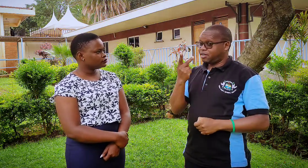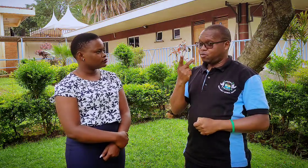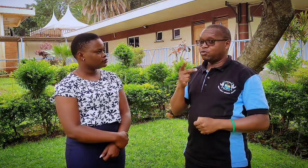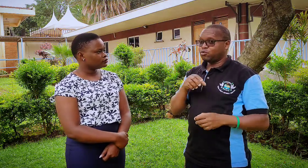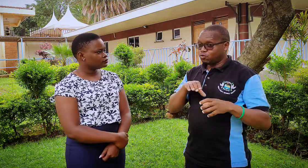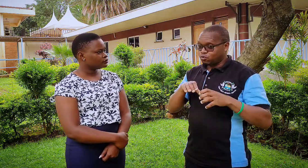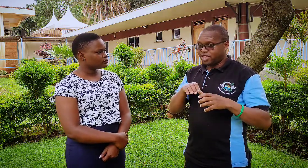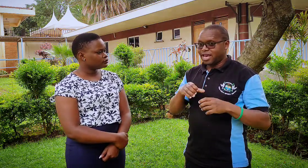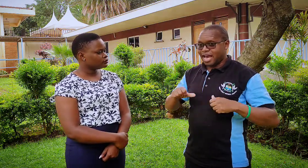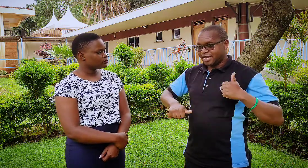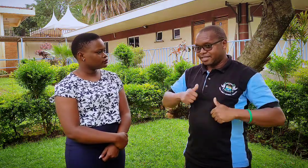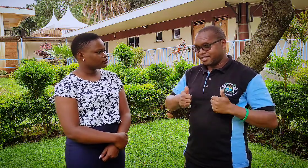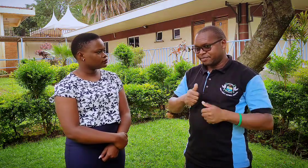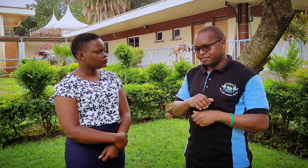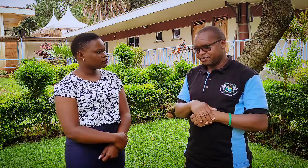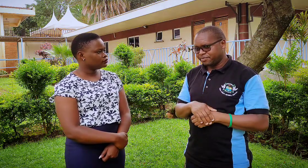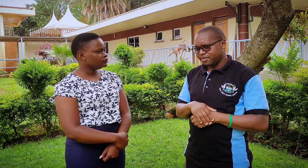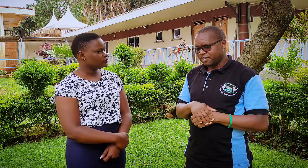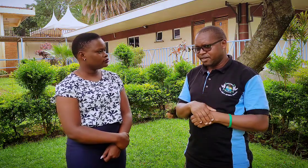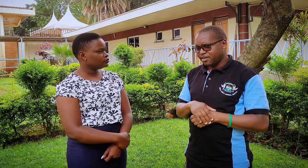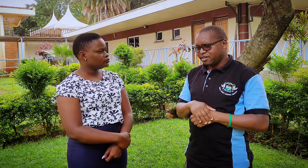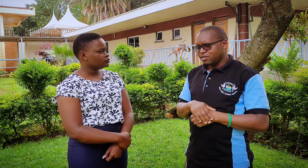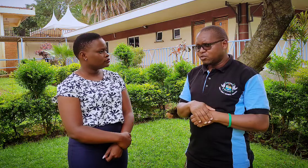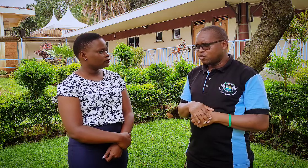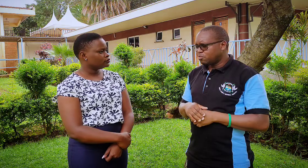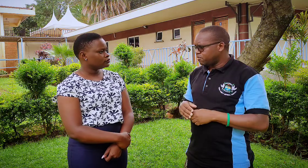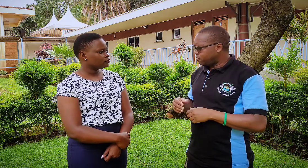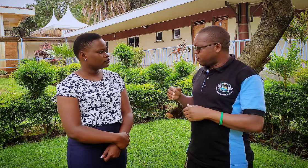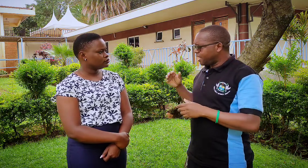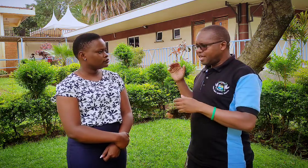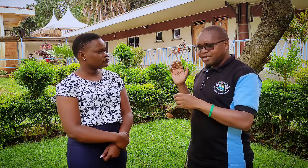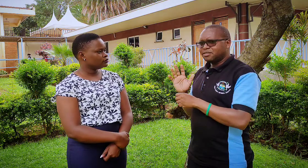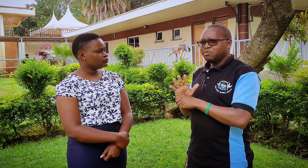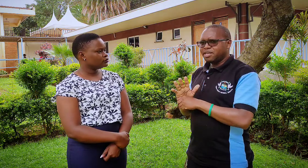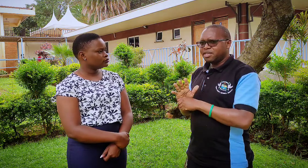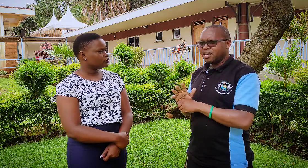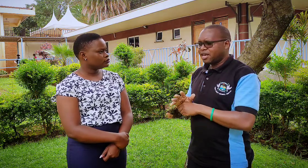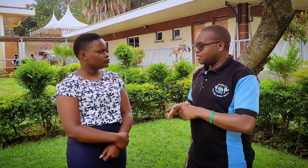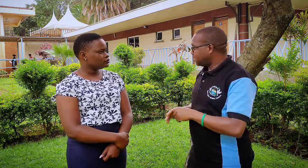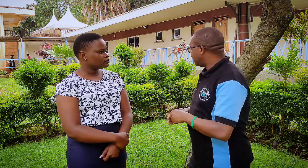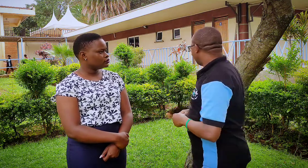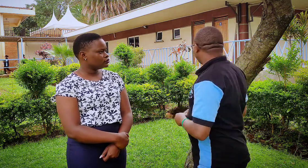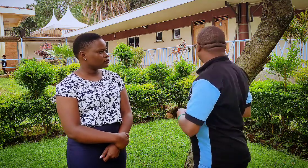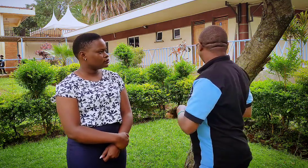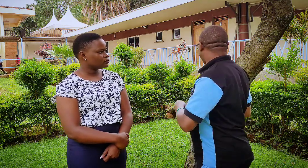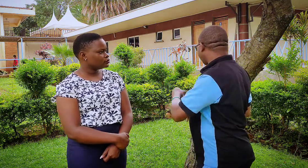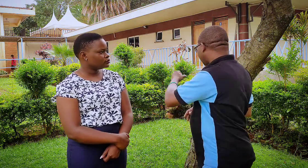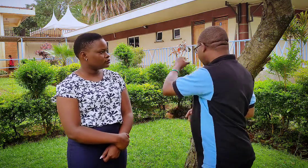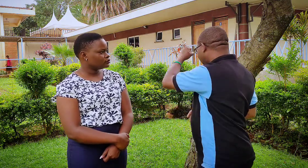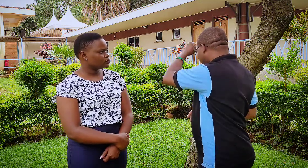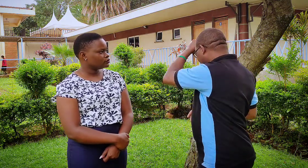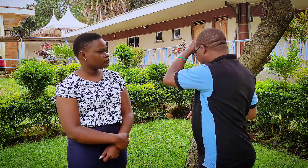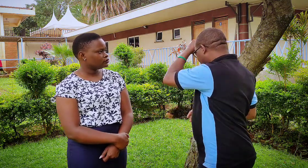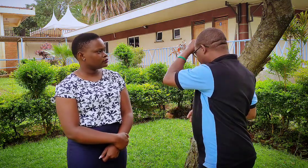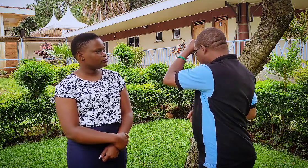was to do the act so before he hit me so just looked and did stupid